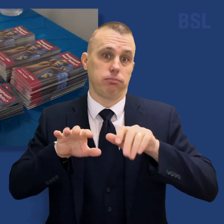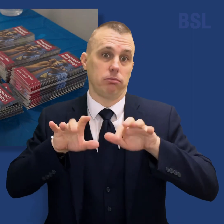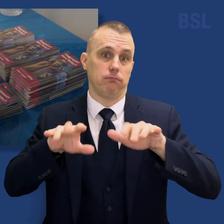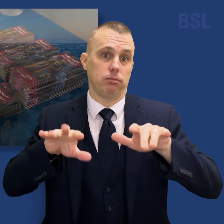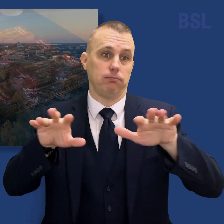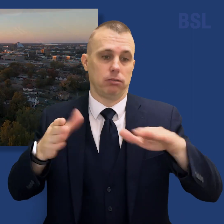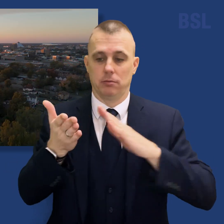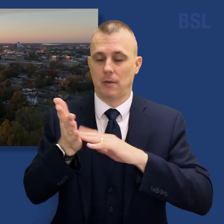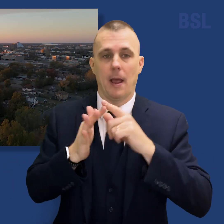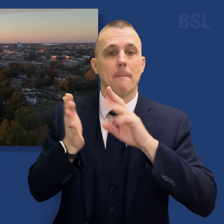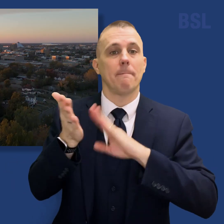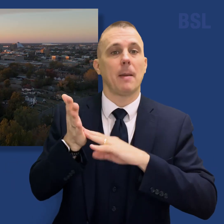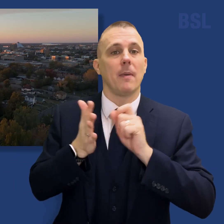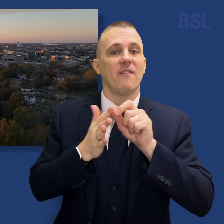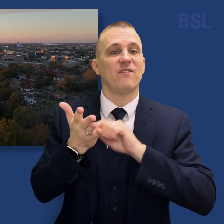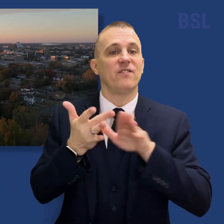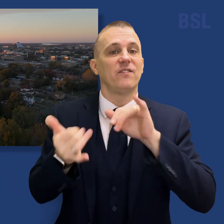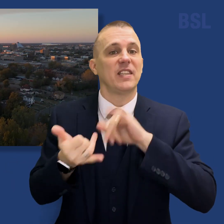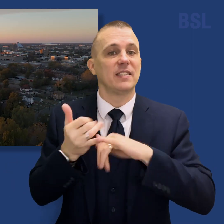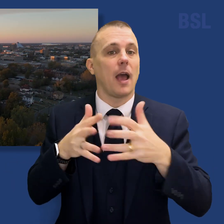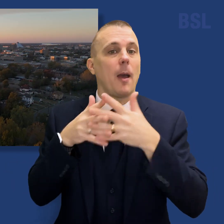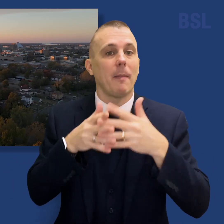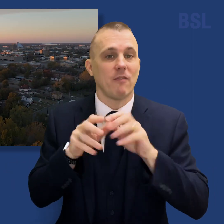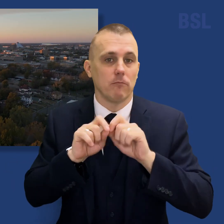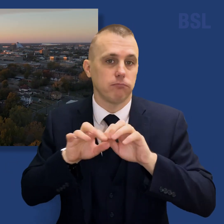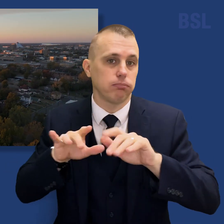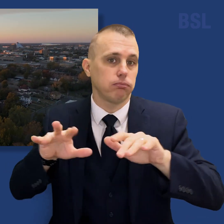other areas of Memphis and beyond over the next few years.